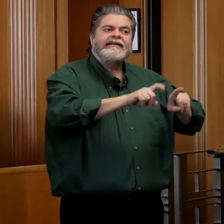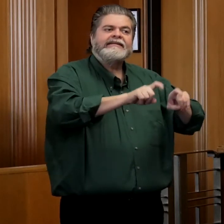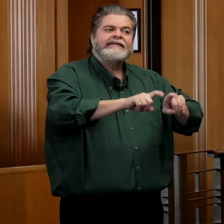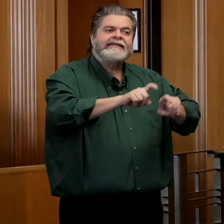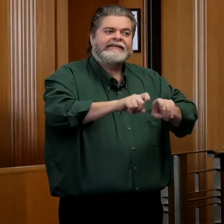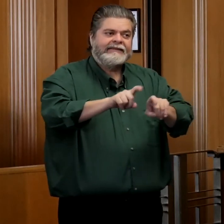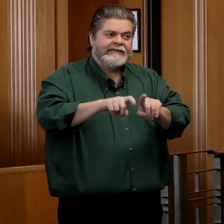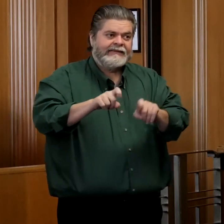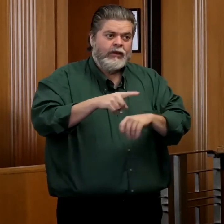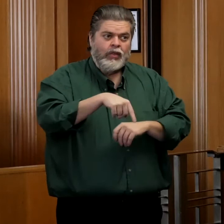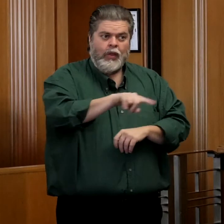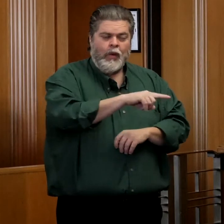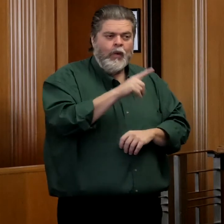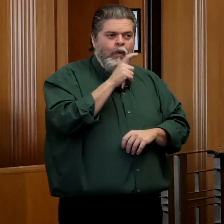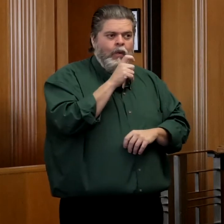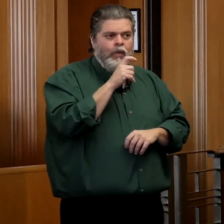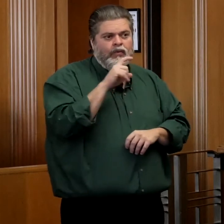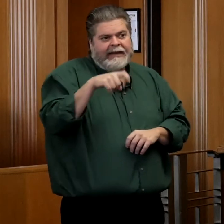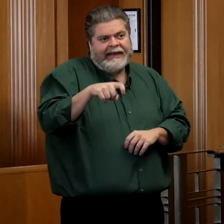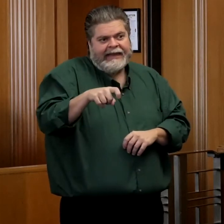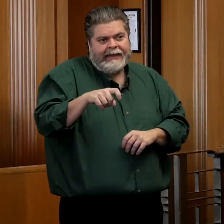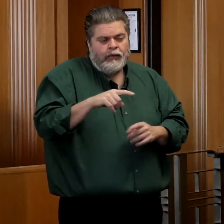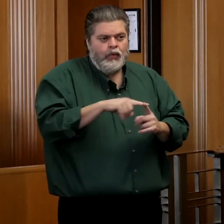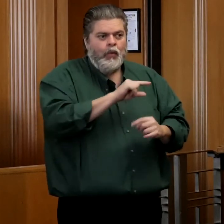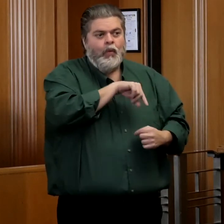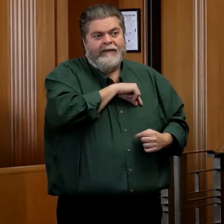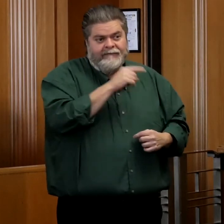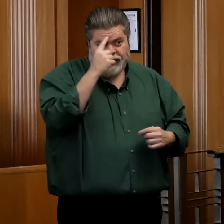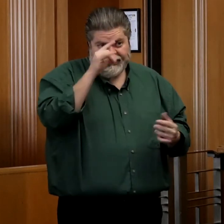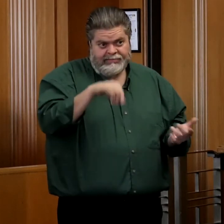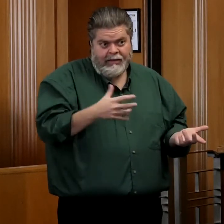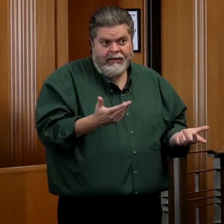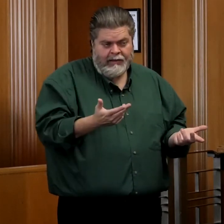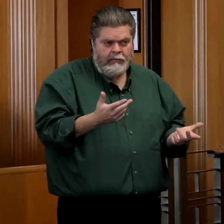be in need of it that qualifies for it.